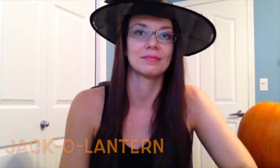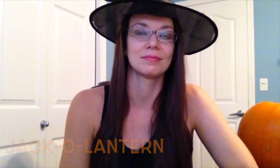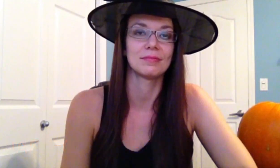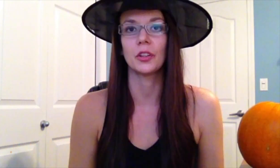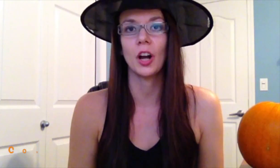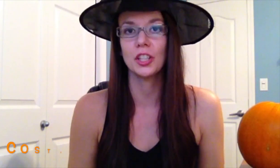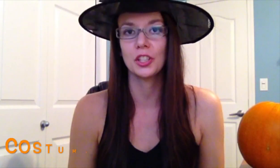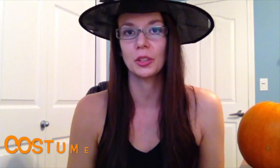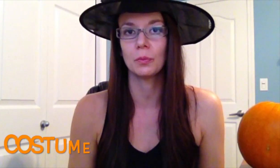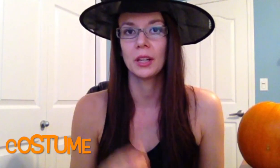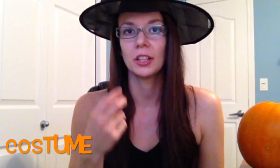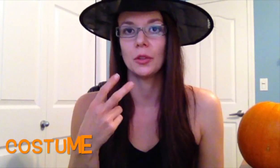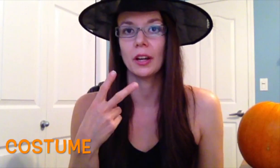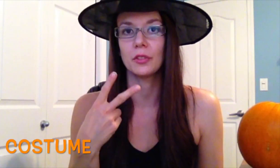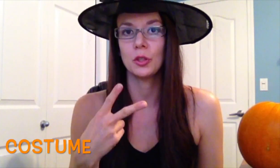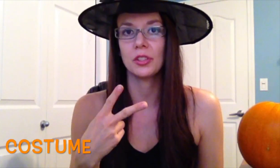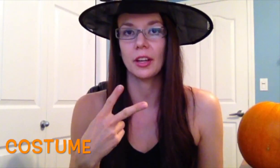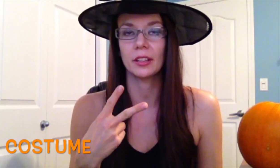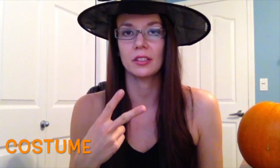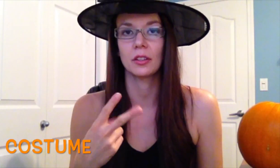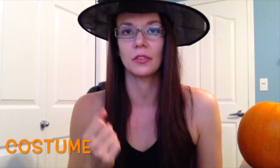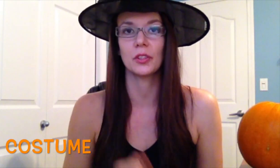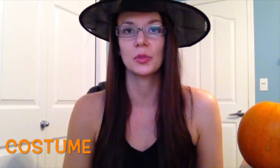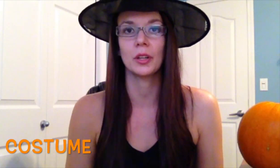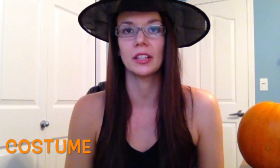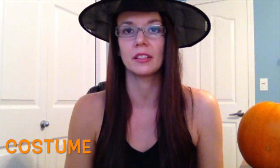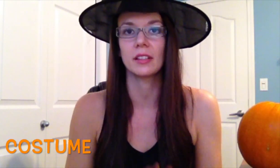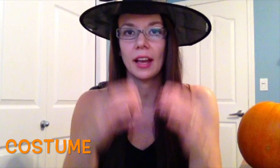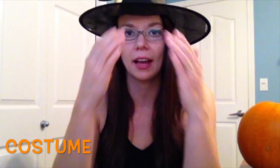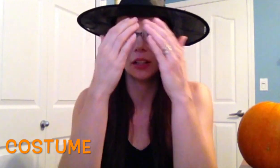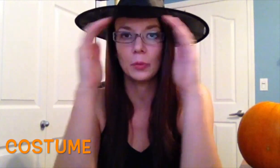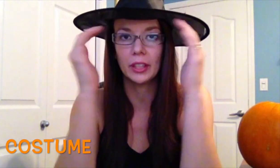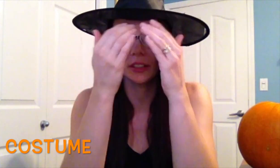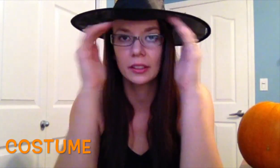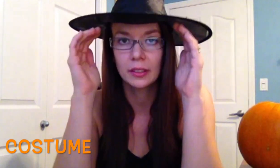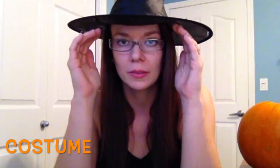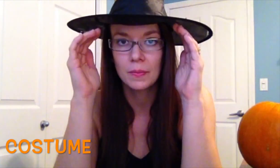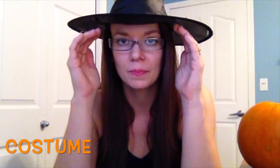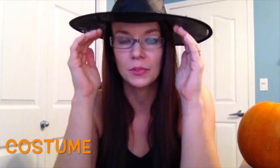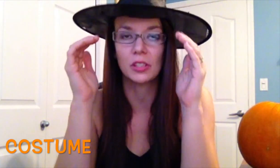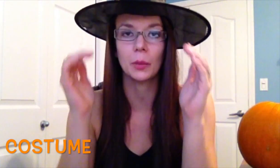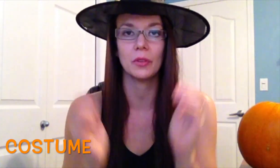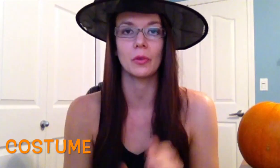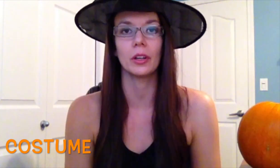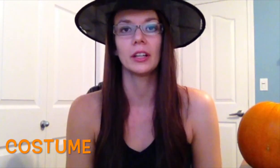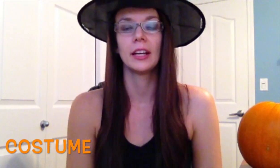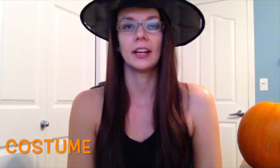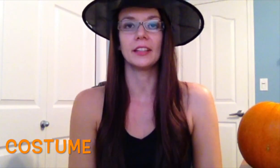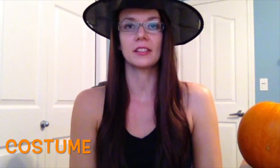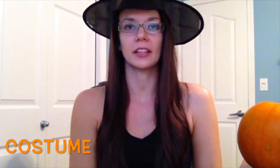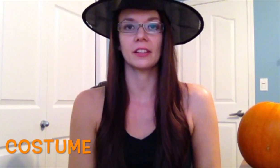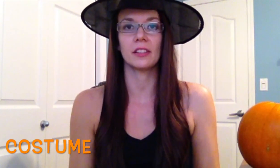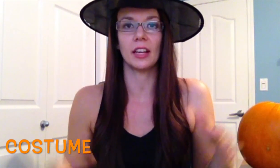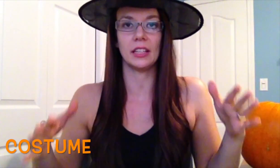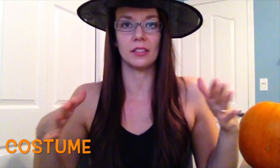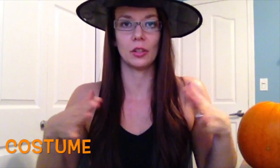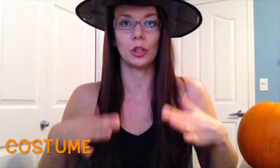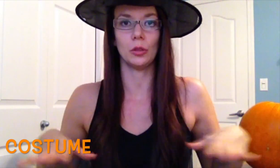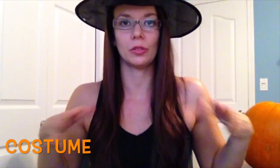For costume, you have two signs. The first one is Halloween, just like before, and the second sign is clothes.